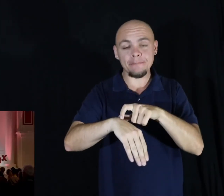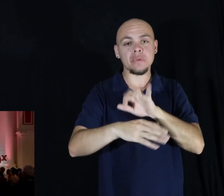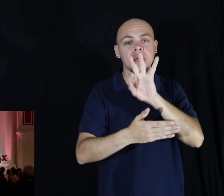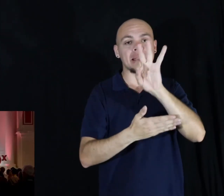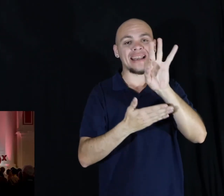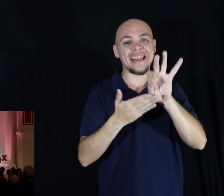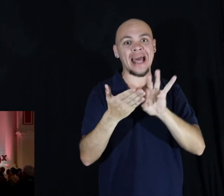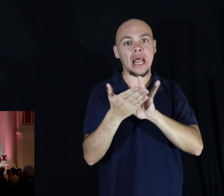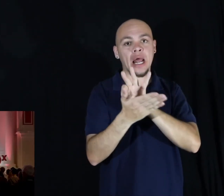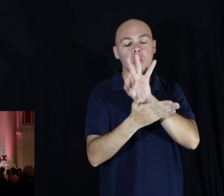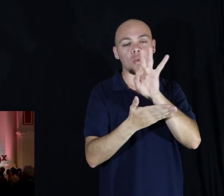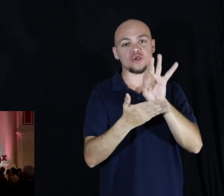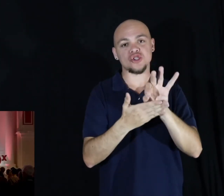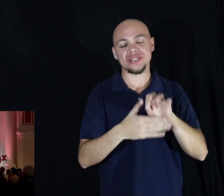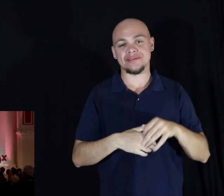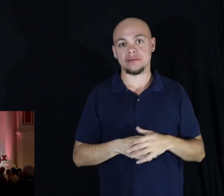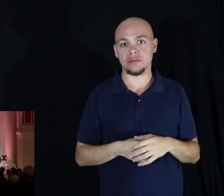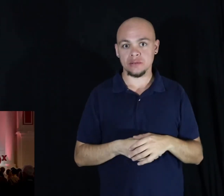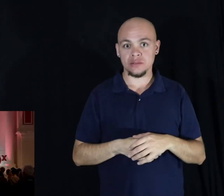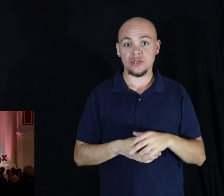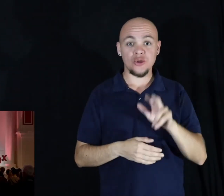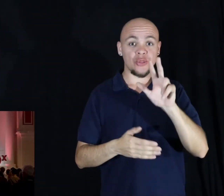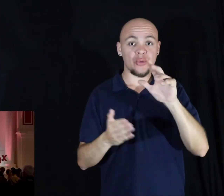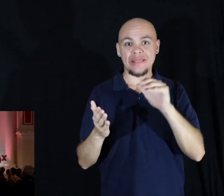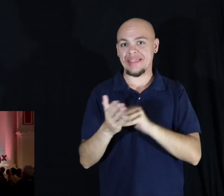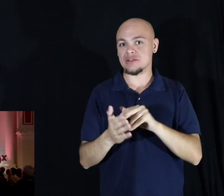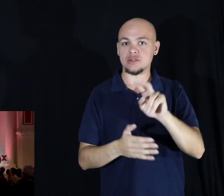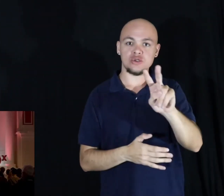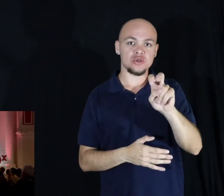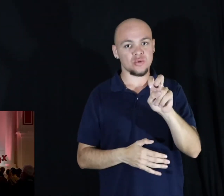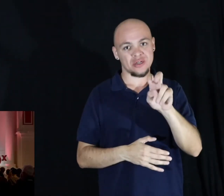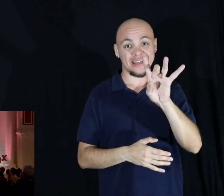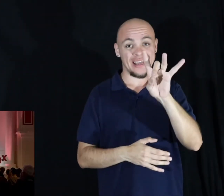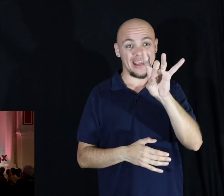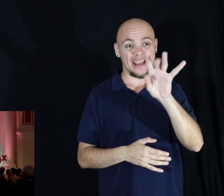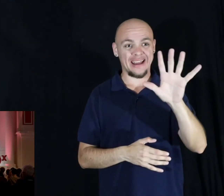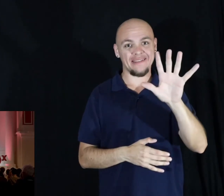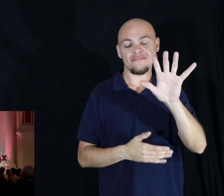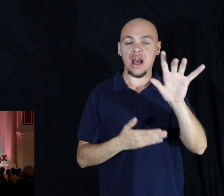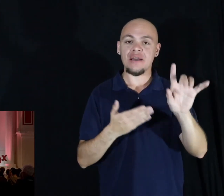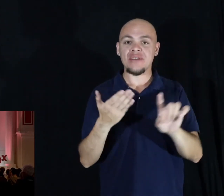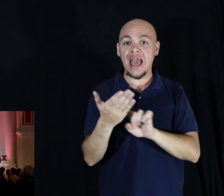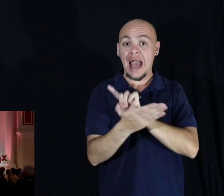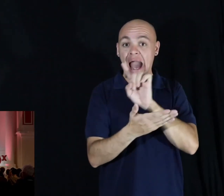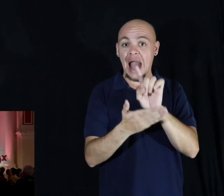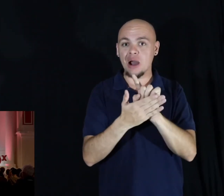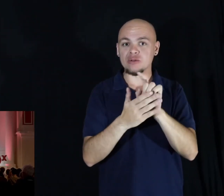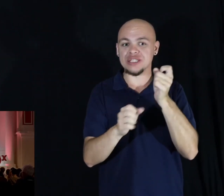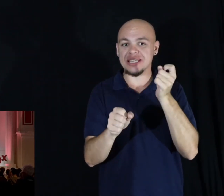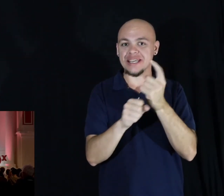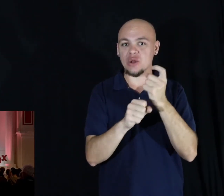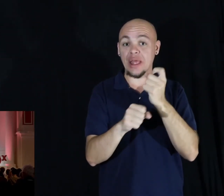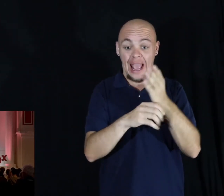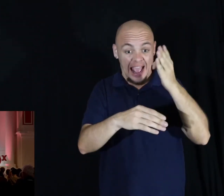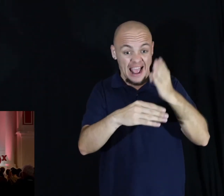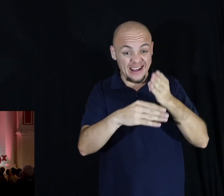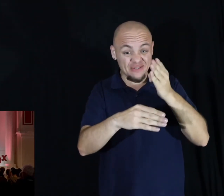hours a day. That's 3,285 hours a year. Or on average,